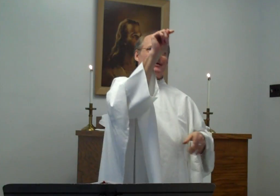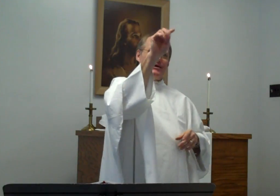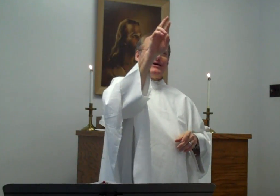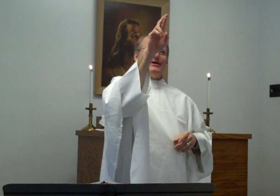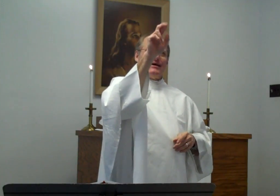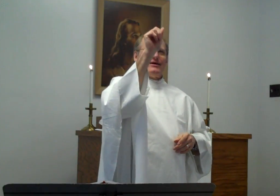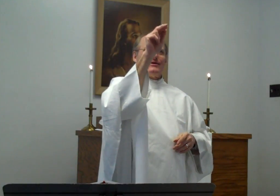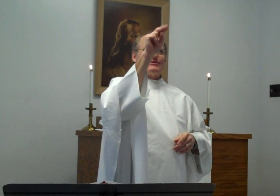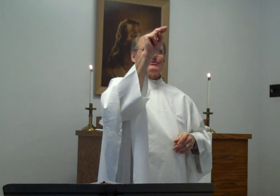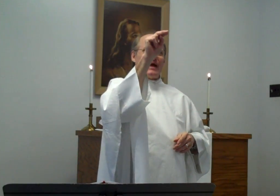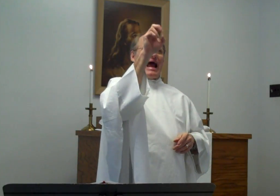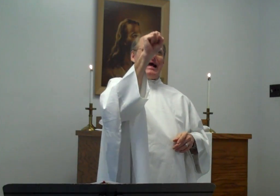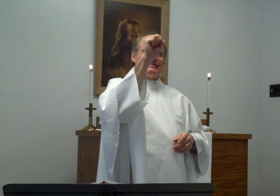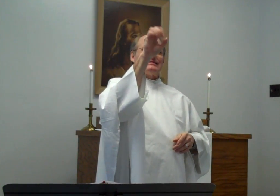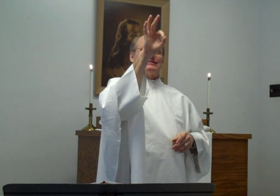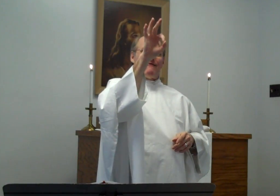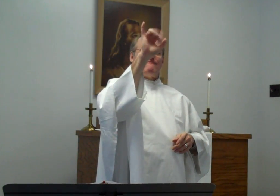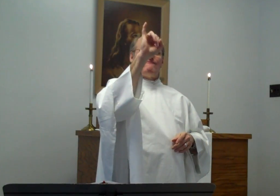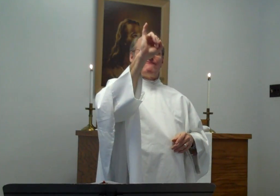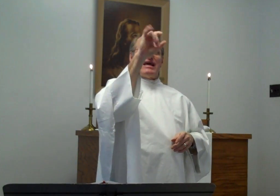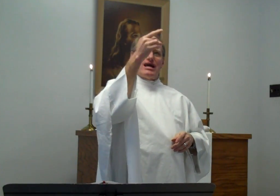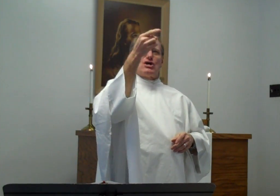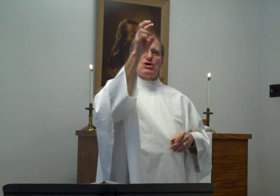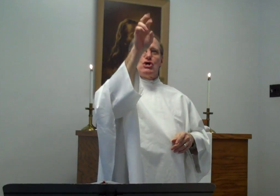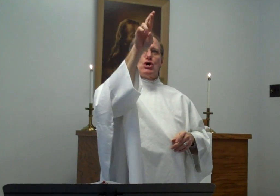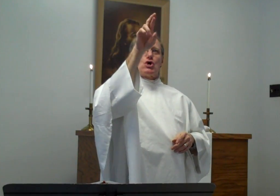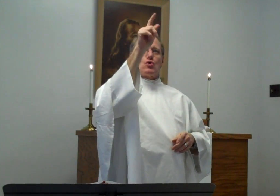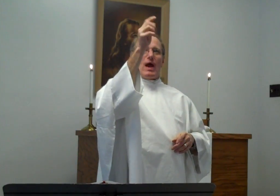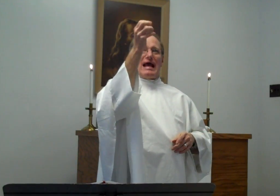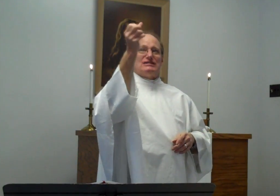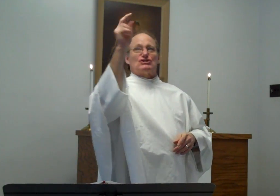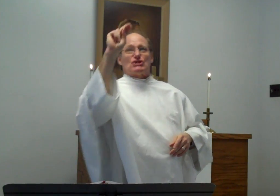Transfiguration.